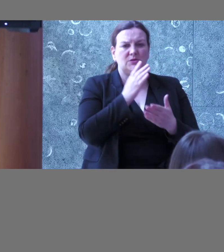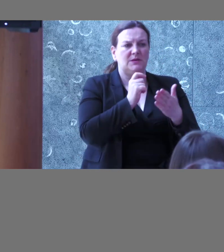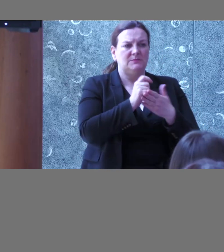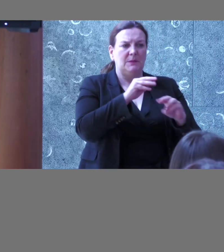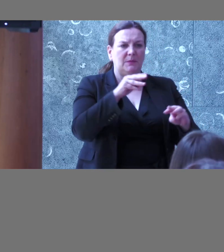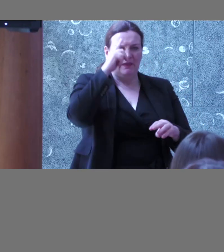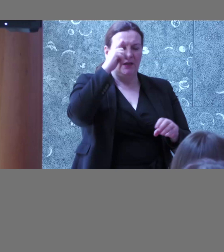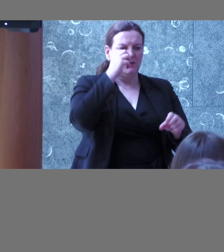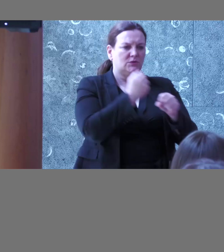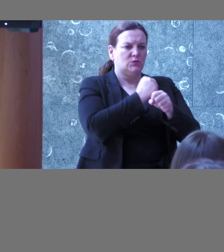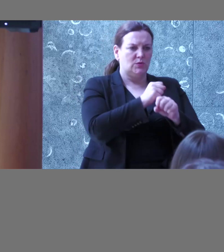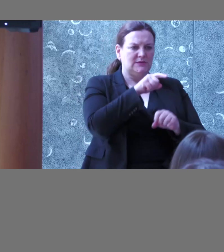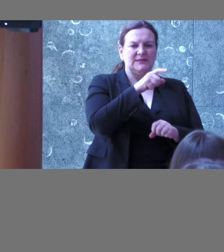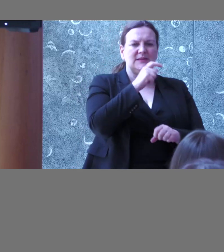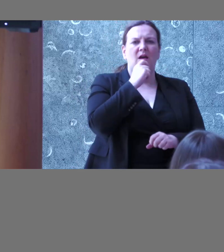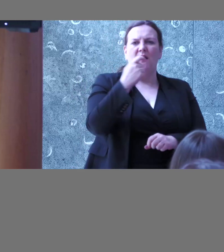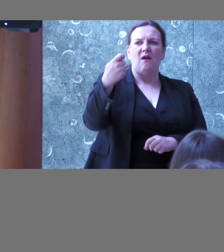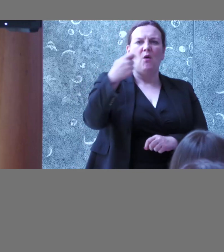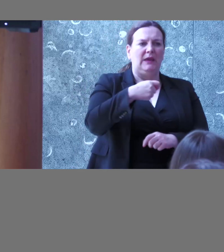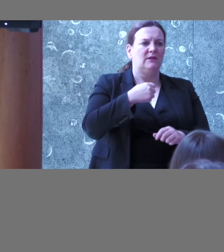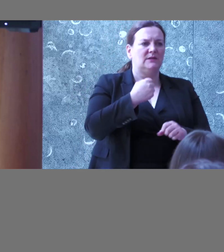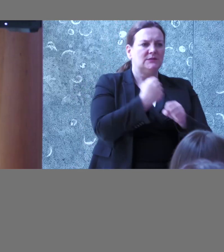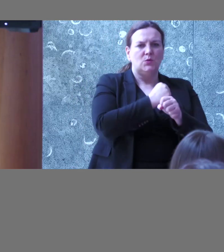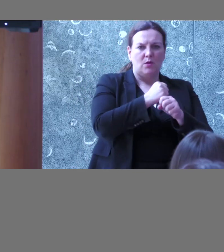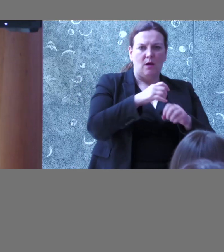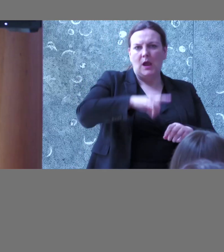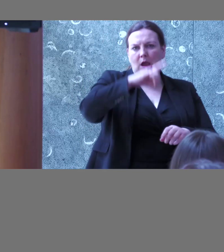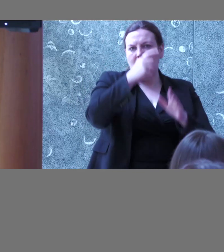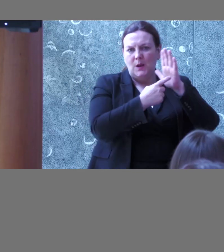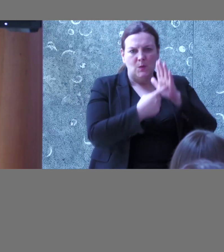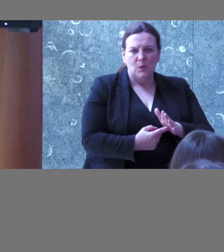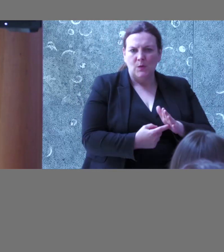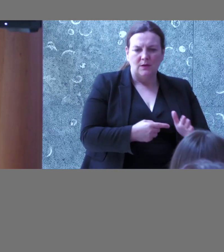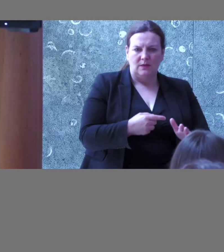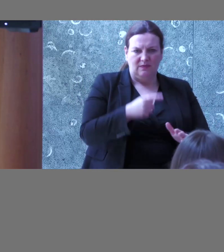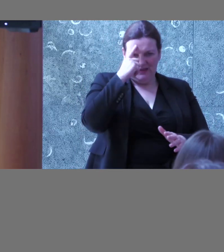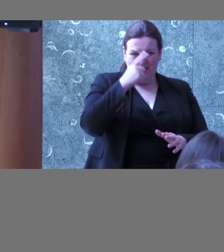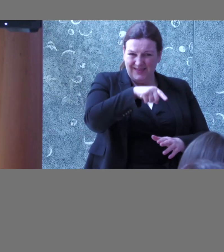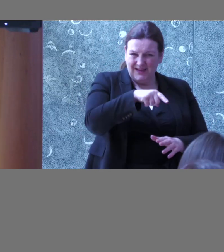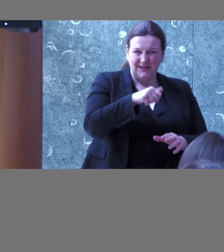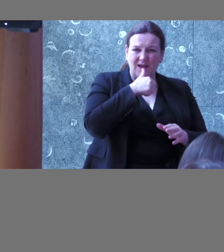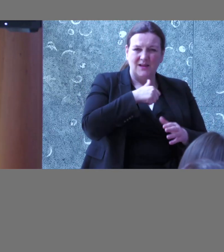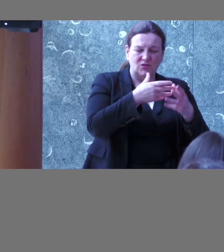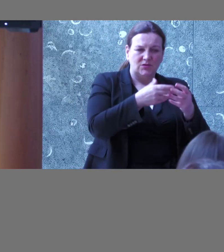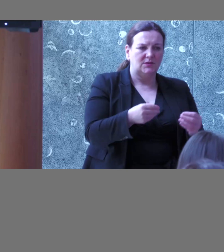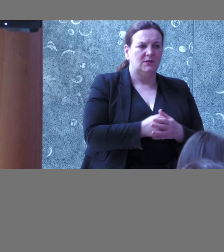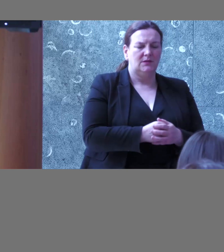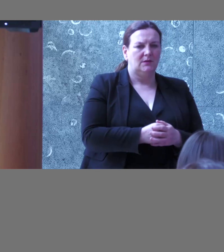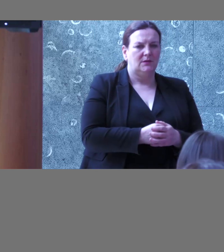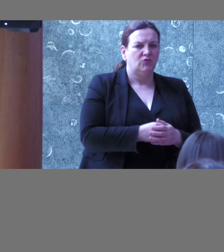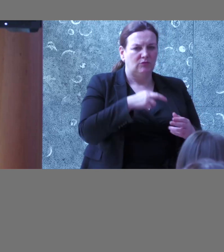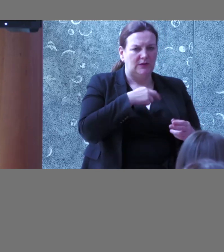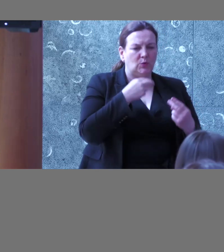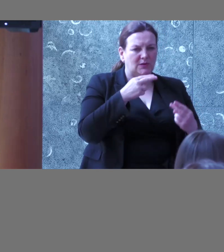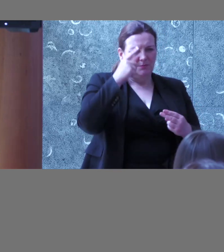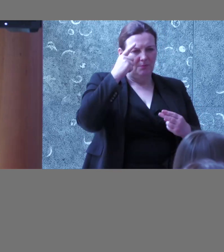with scores and kind of see that that's like the overall solution, but that in itself goes against the idea of embedding this into your overall thinking